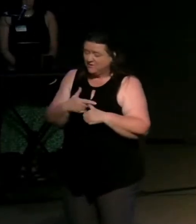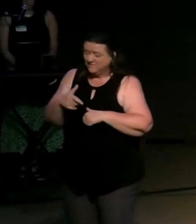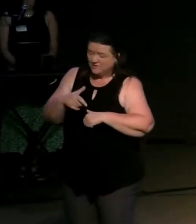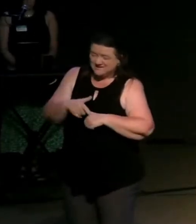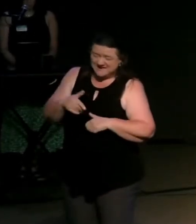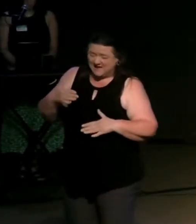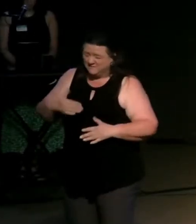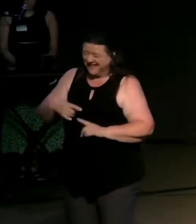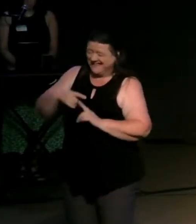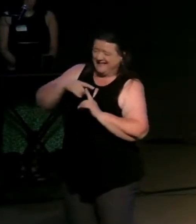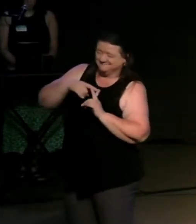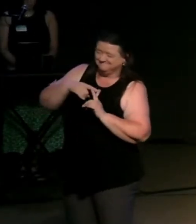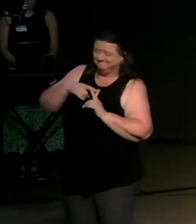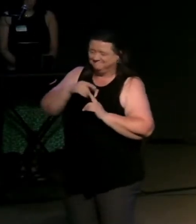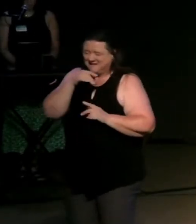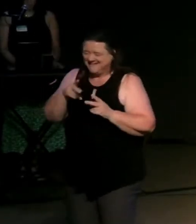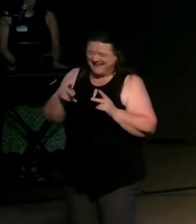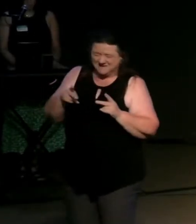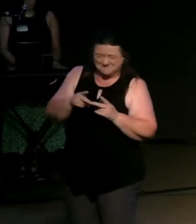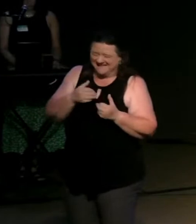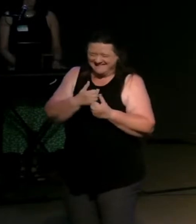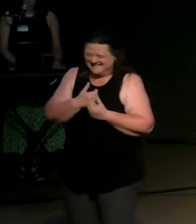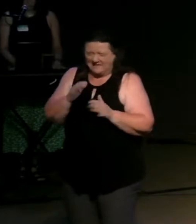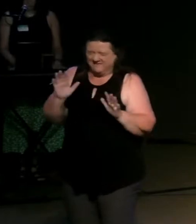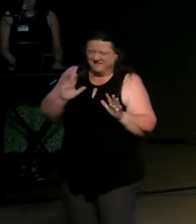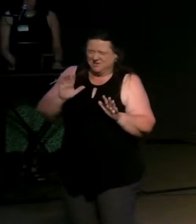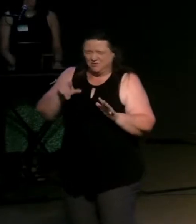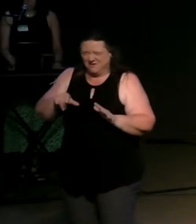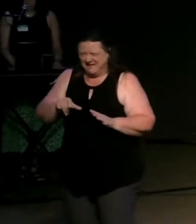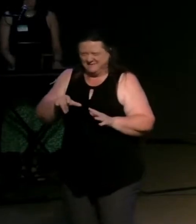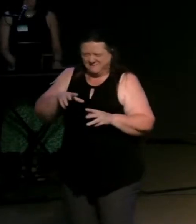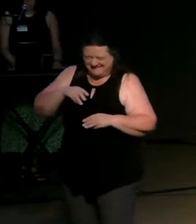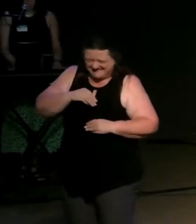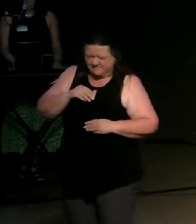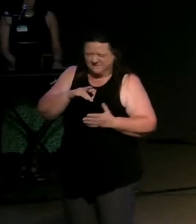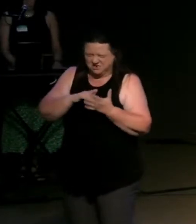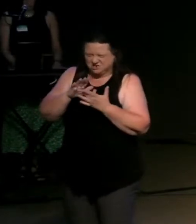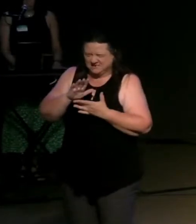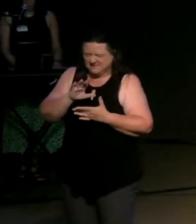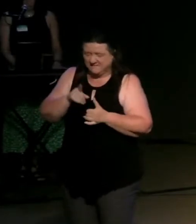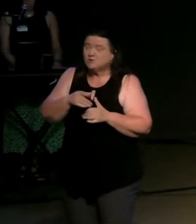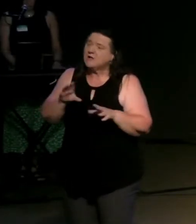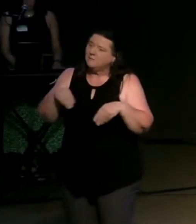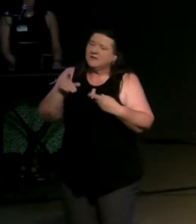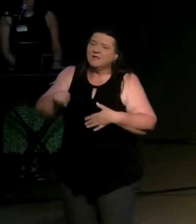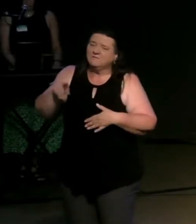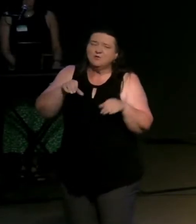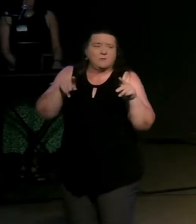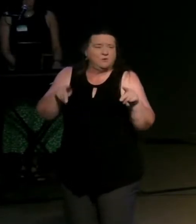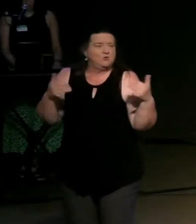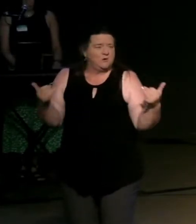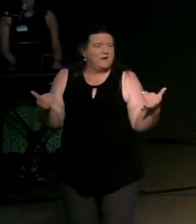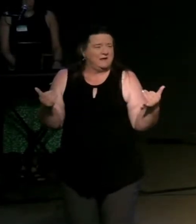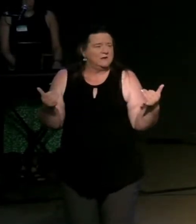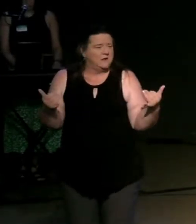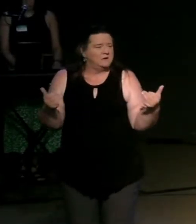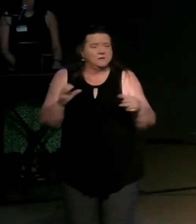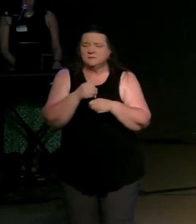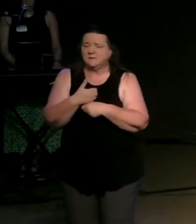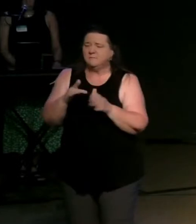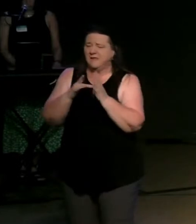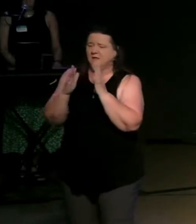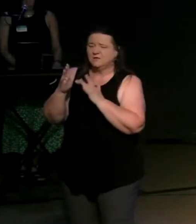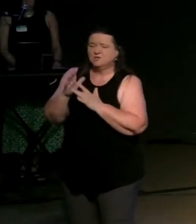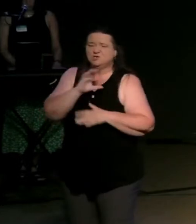not in a place in your place where you want to get right with the lord love to give you that opportunity right now to make jesus